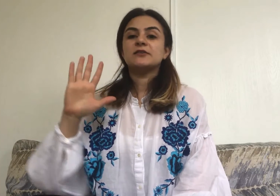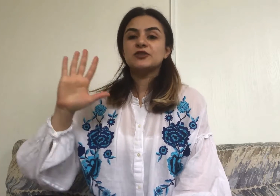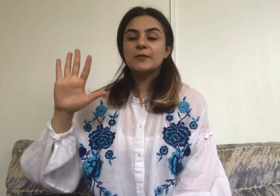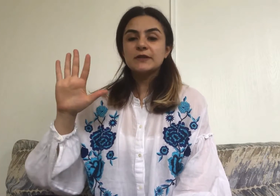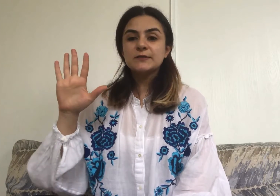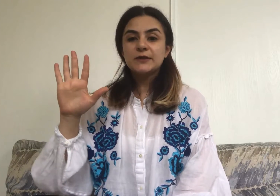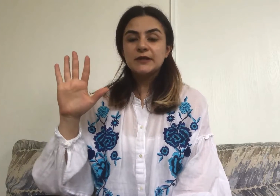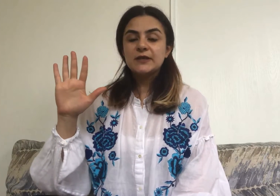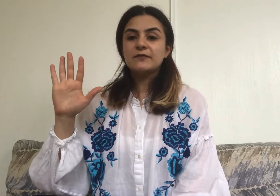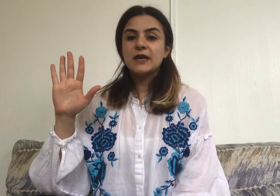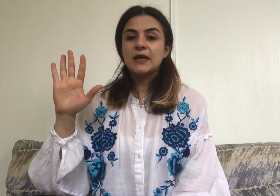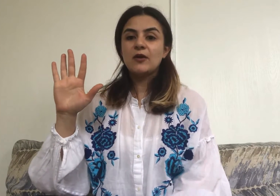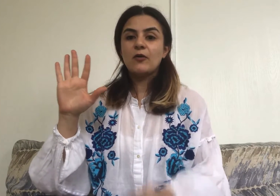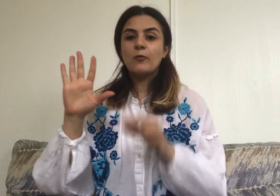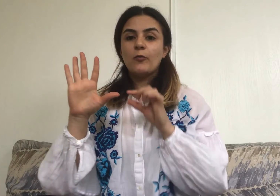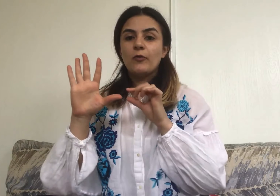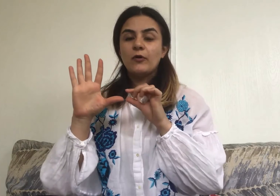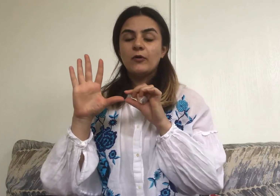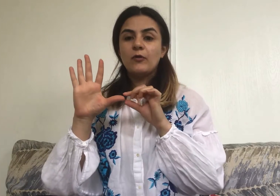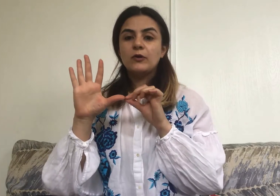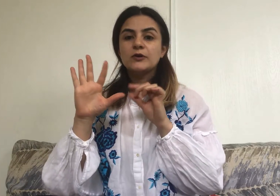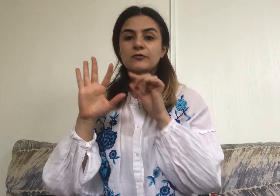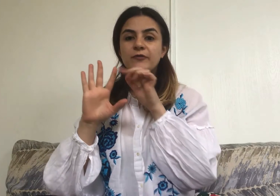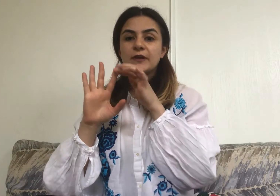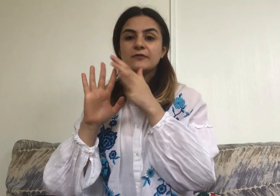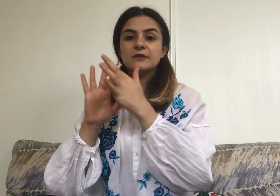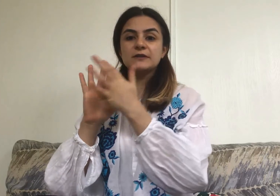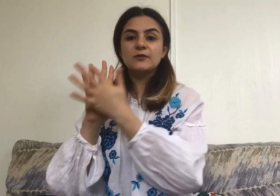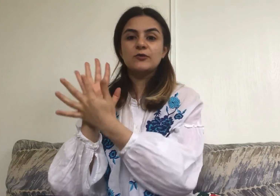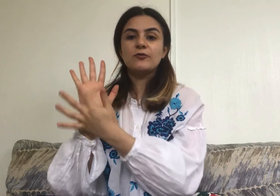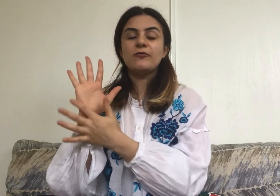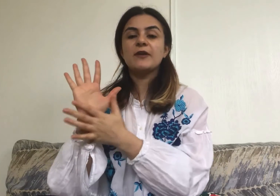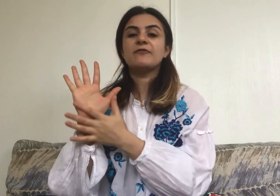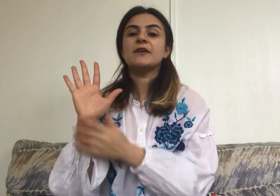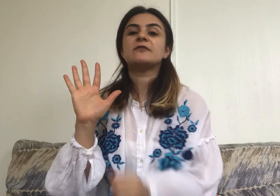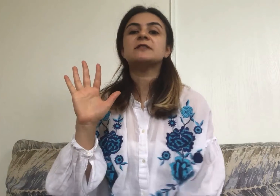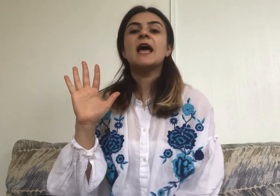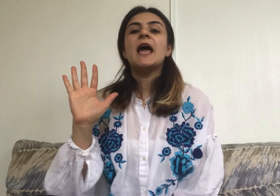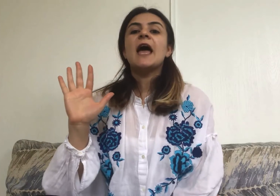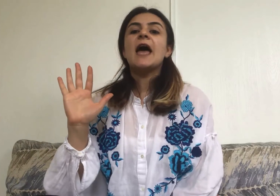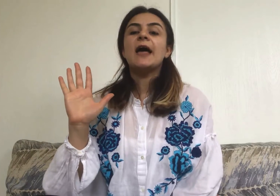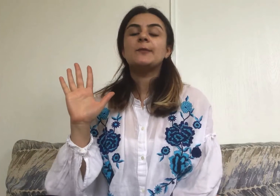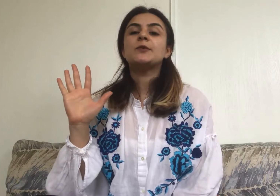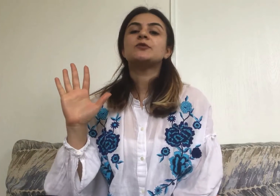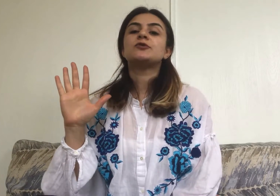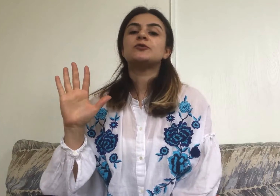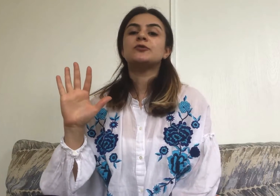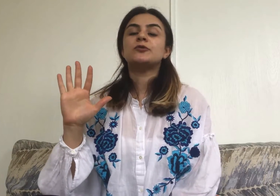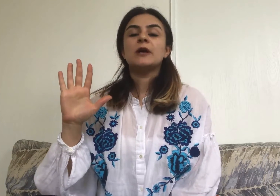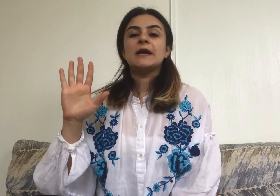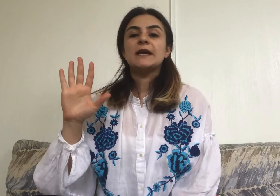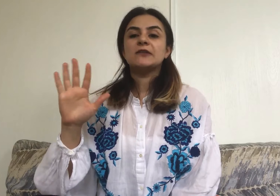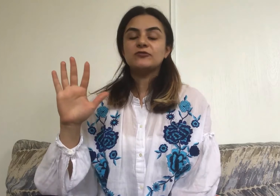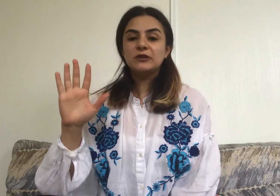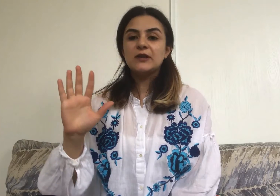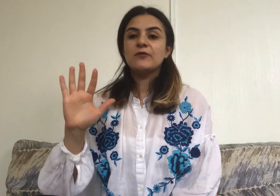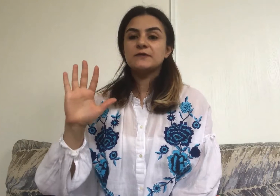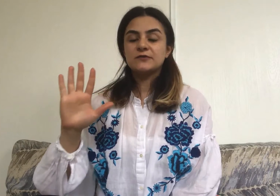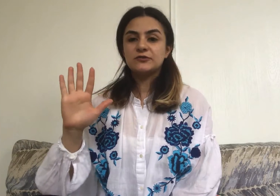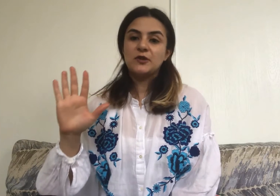Japanese believe that all your fingers, all your five fingers, help you to get relief of certain